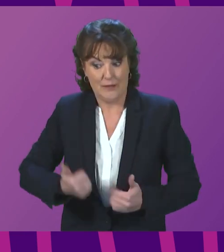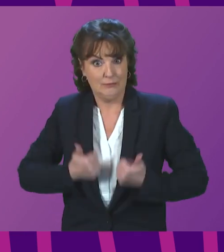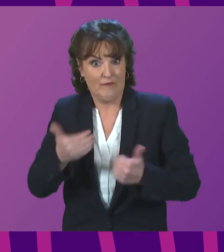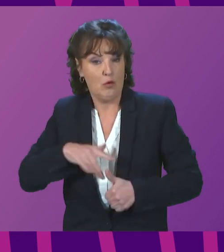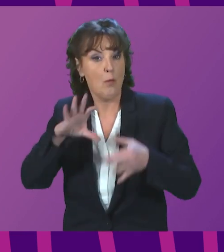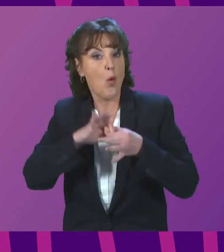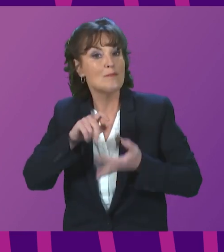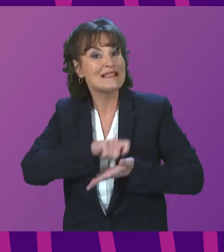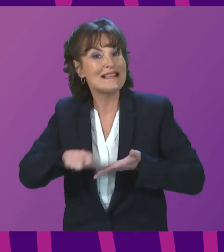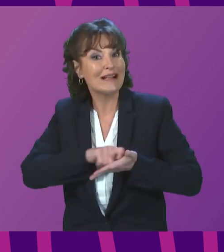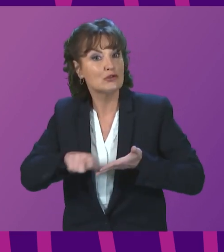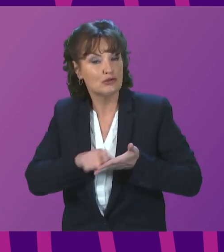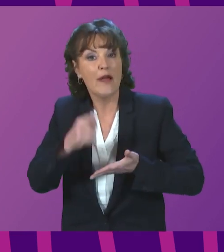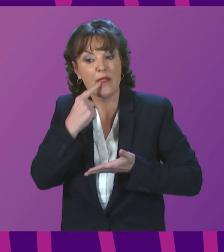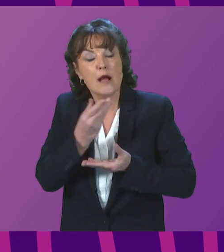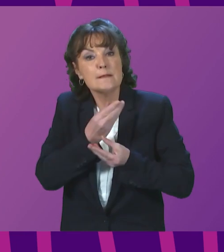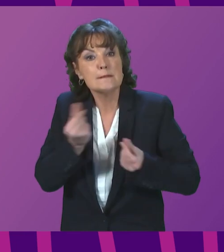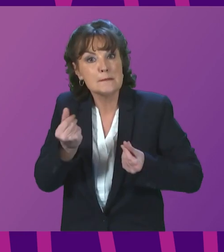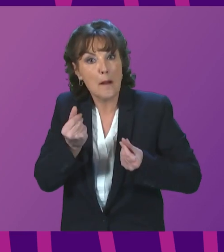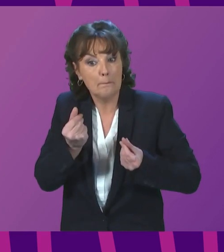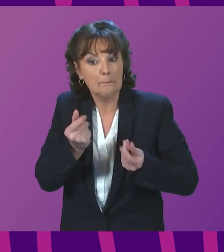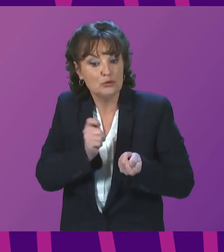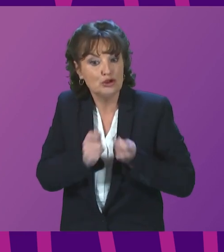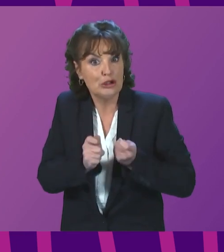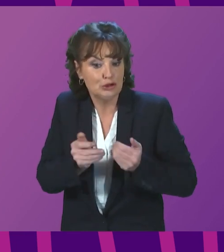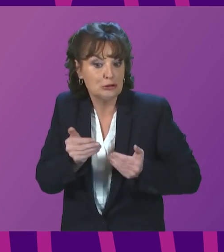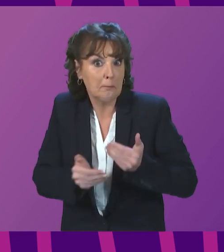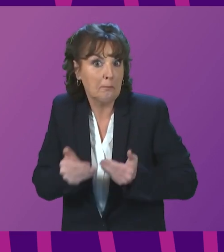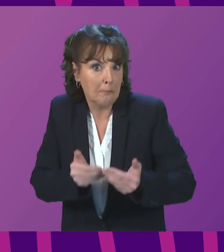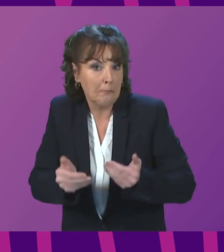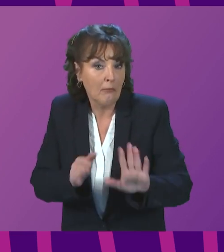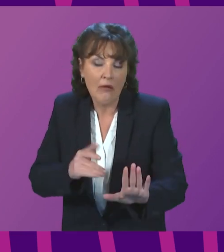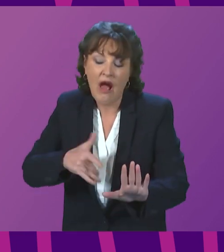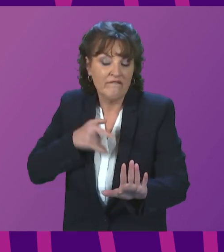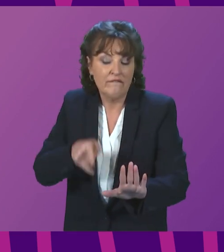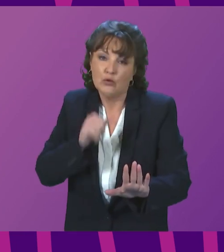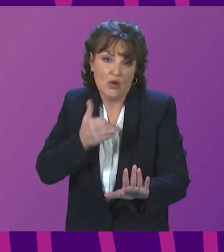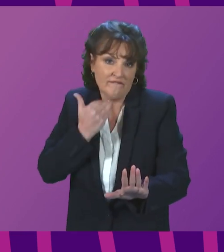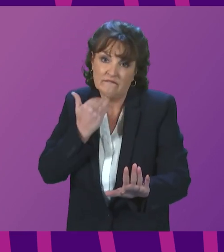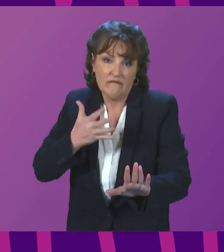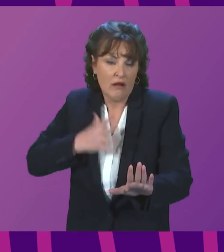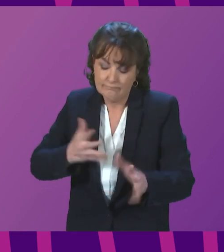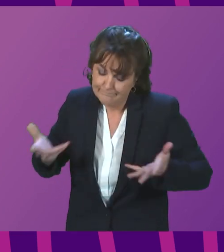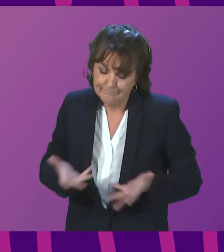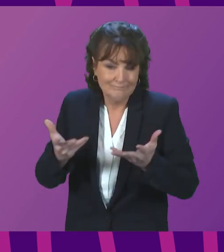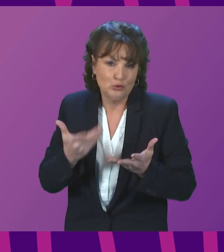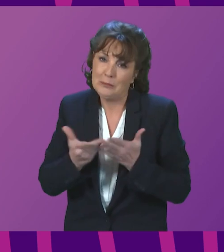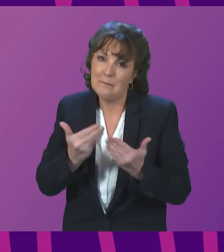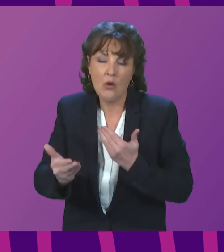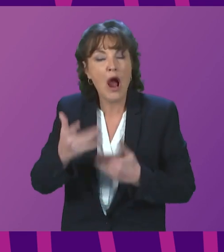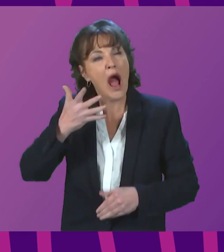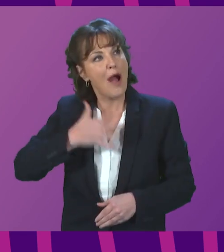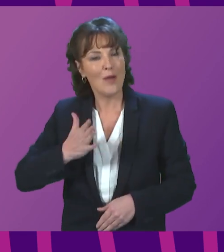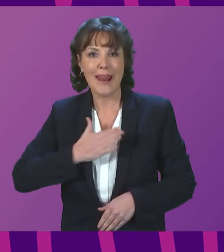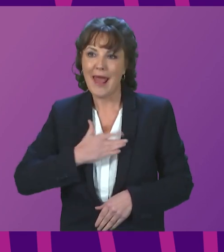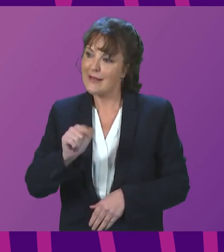I think it needs to go further. I repeat my appeal to the Prime Minister to emulate the example of the Republic of Ireland of